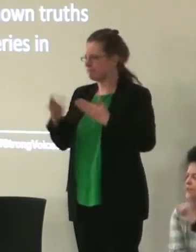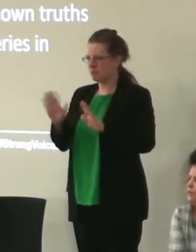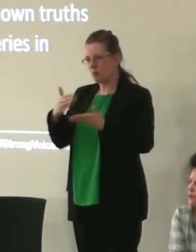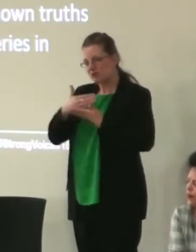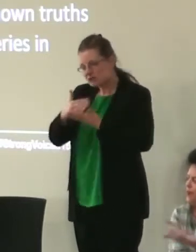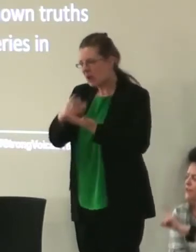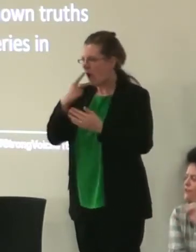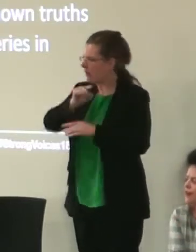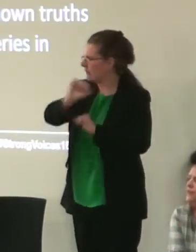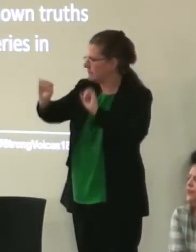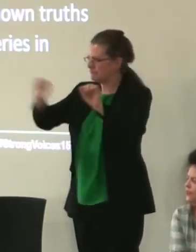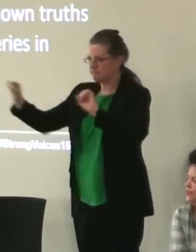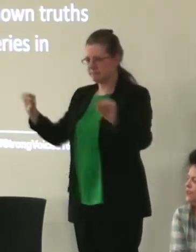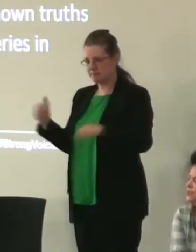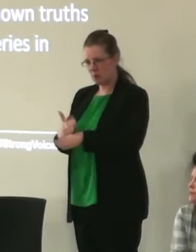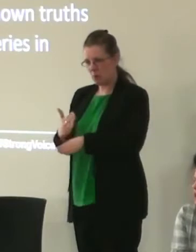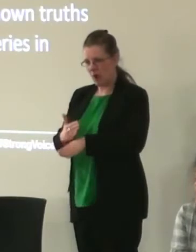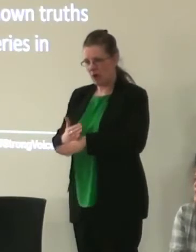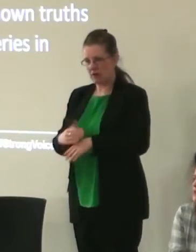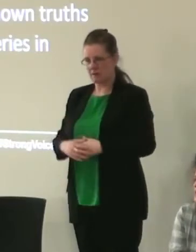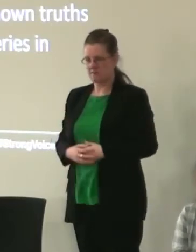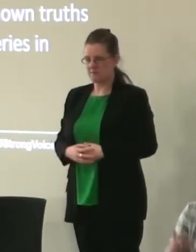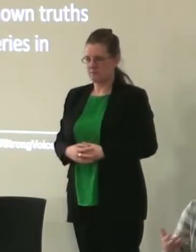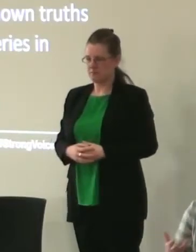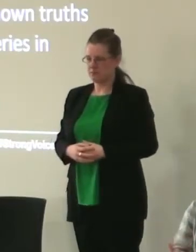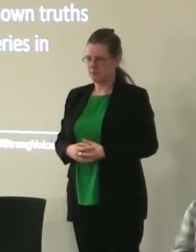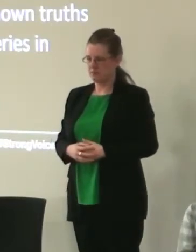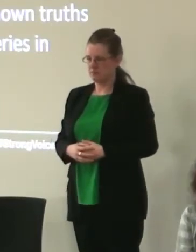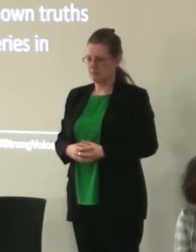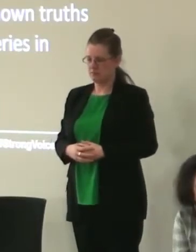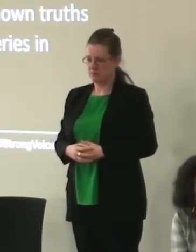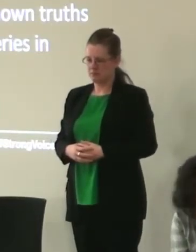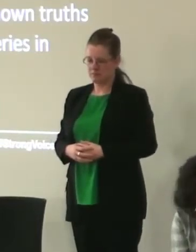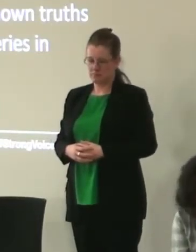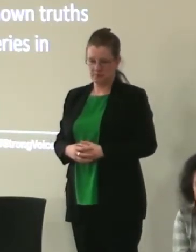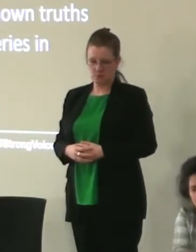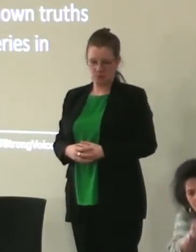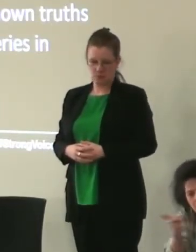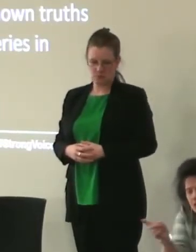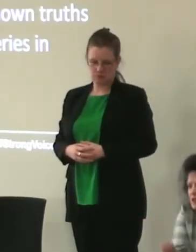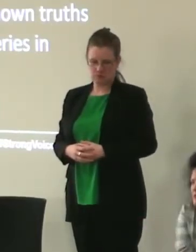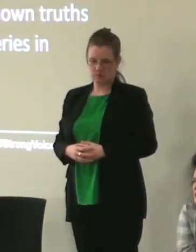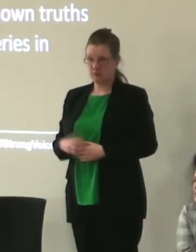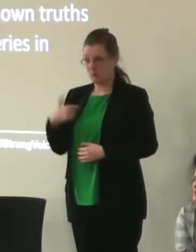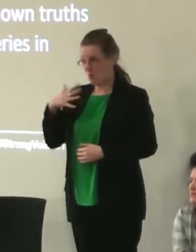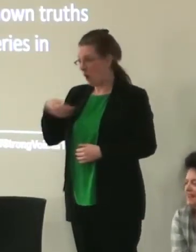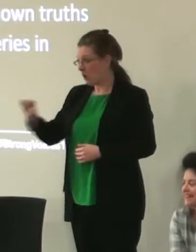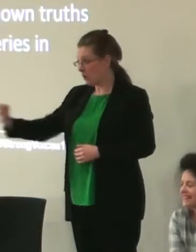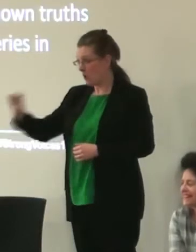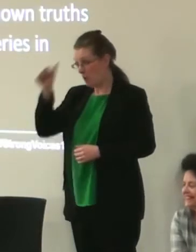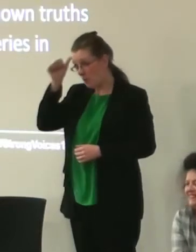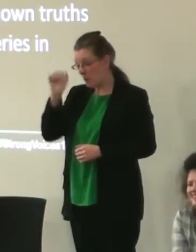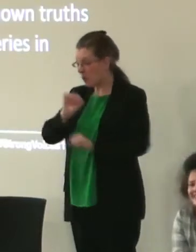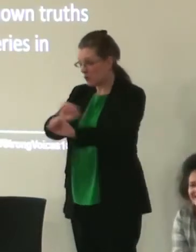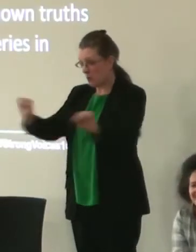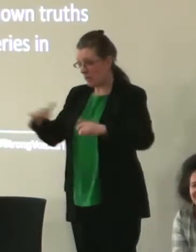kind of deriving it through the system perhaps a bit more systematically. But we want to hear what you think about that.